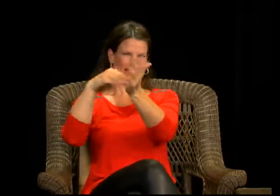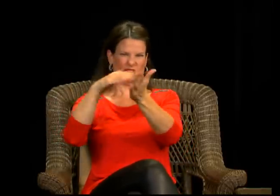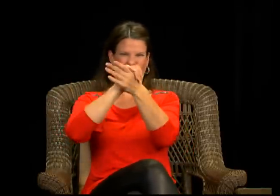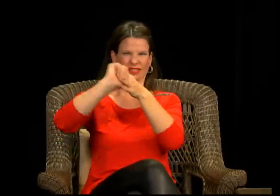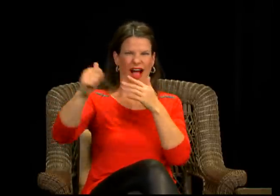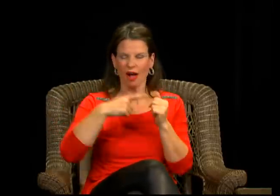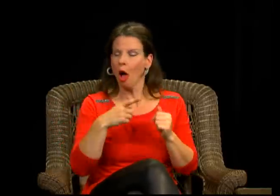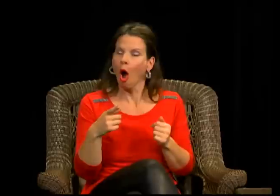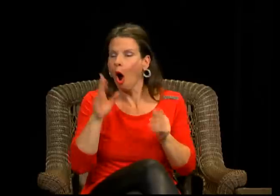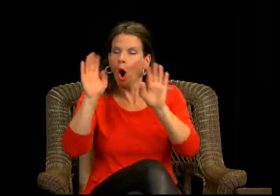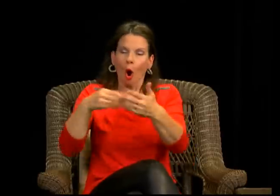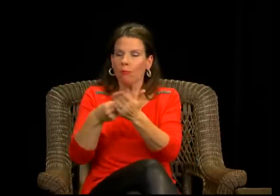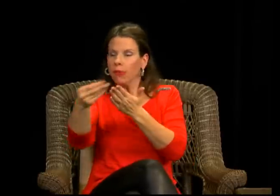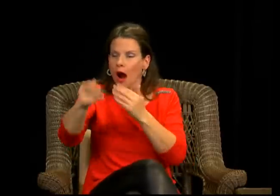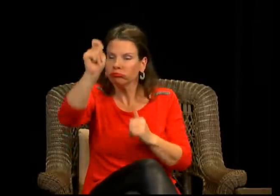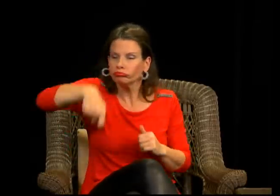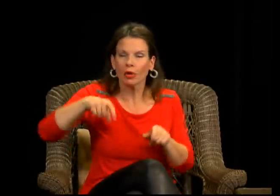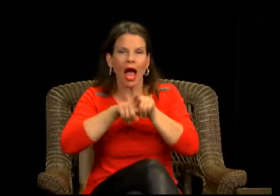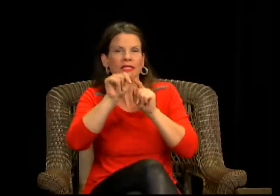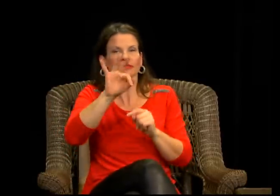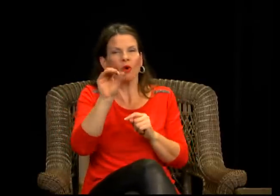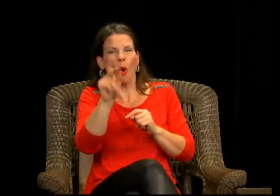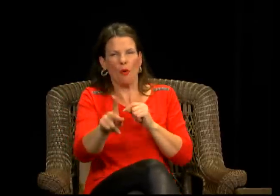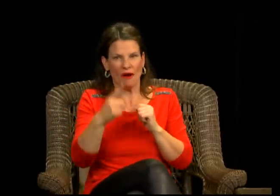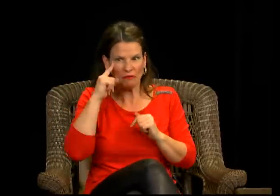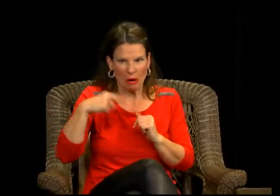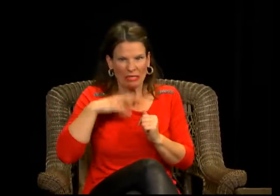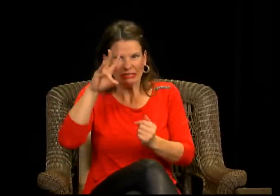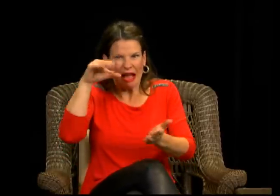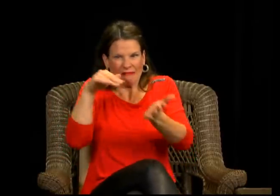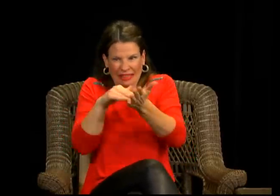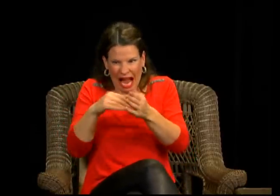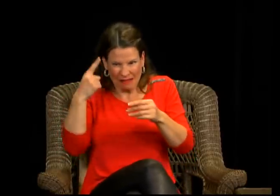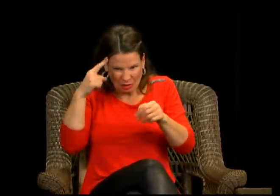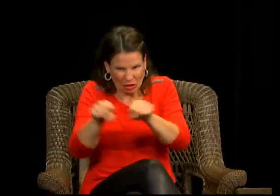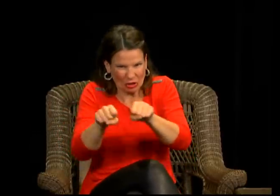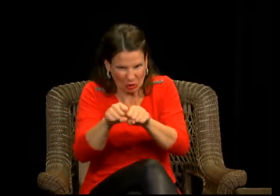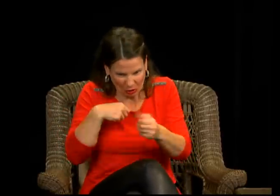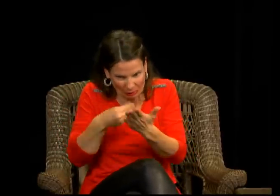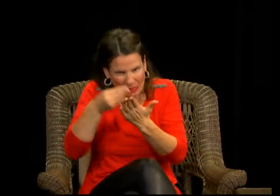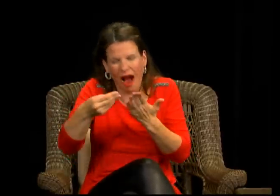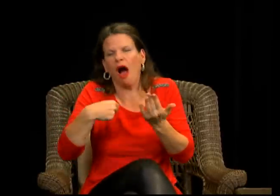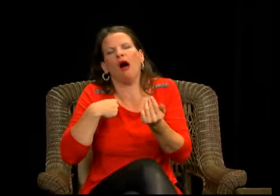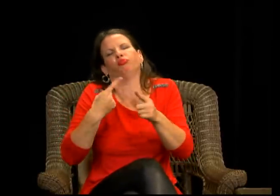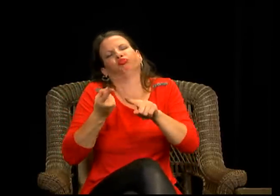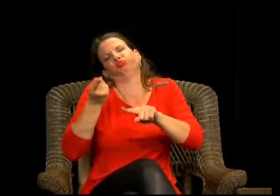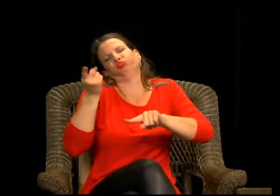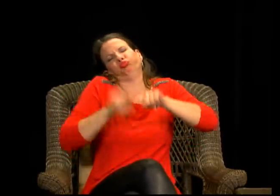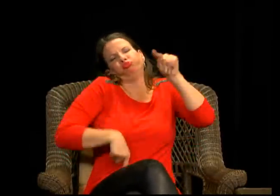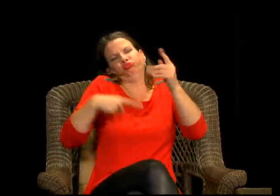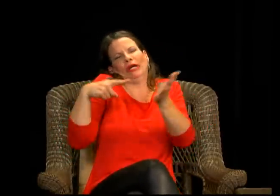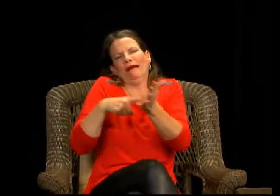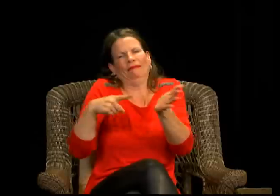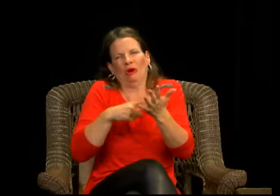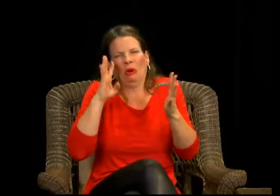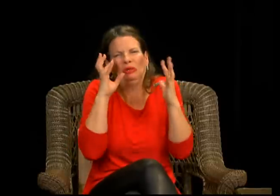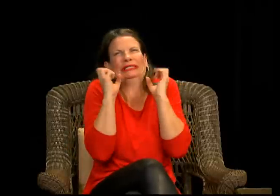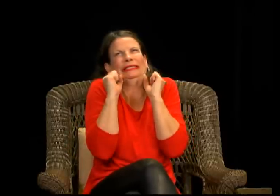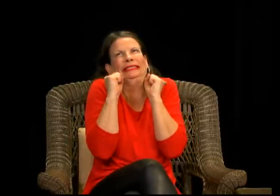not a big deal you know someone on the show recently bought shoes for seven thousand dollars and to them it's just a matter of swiping their credit card and there you